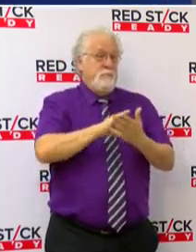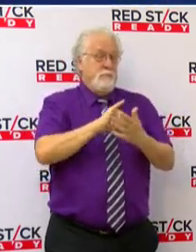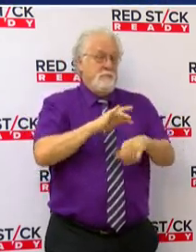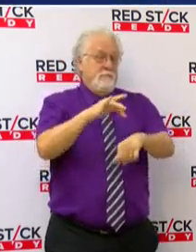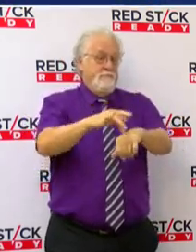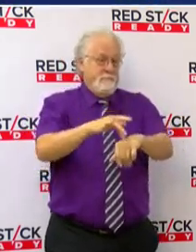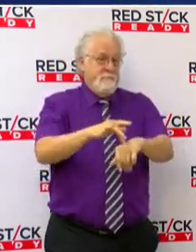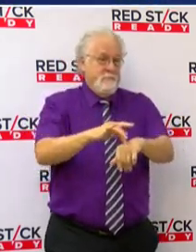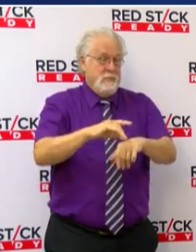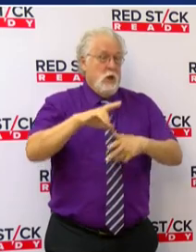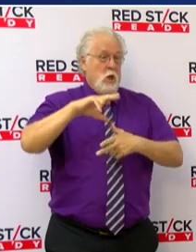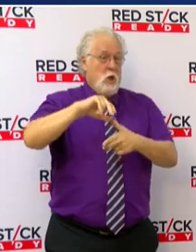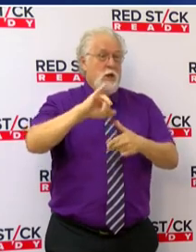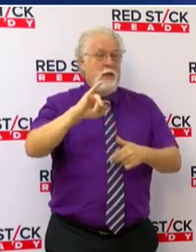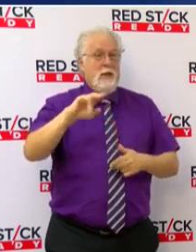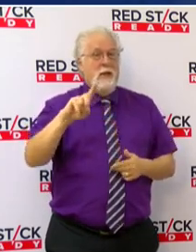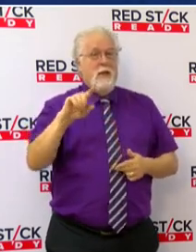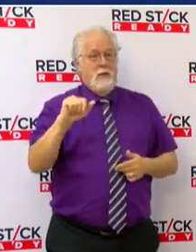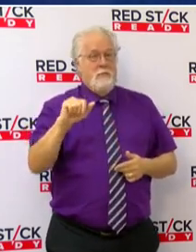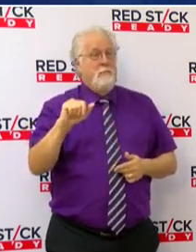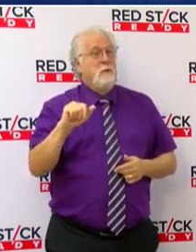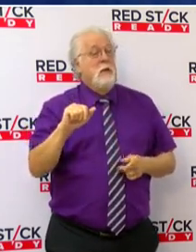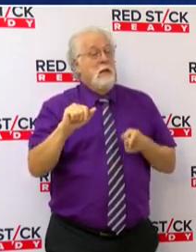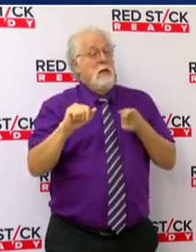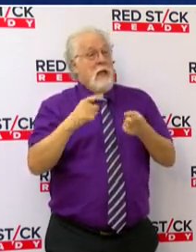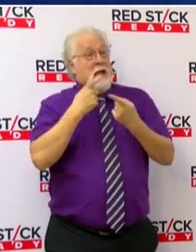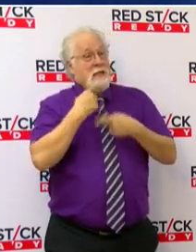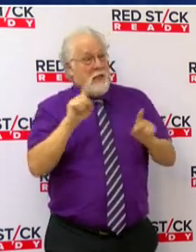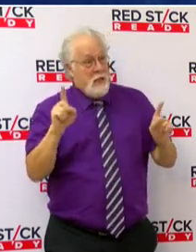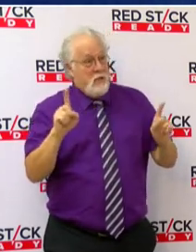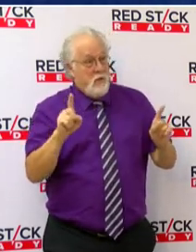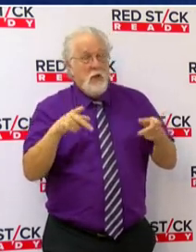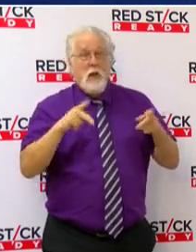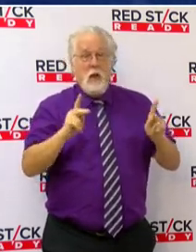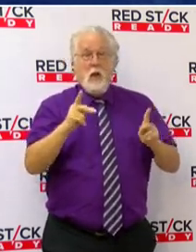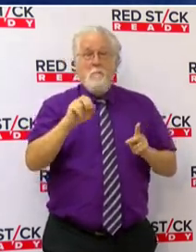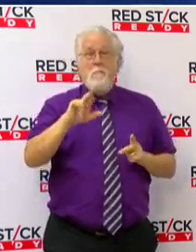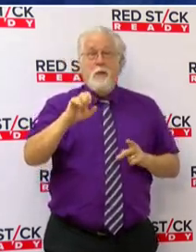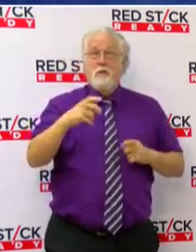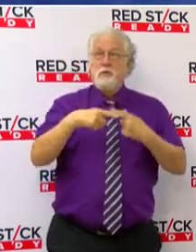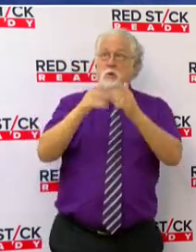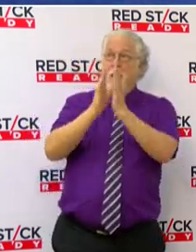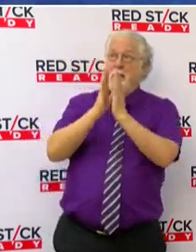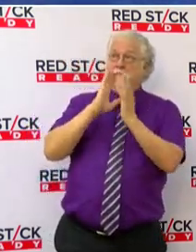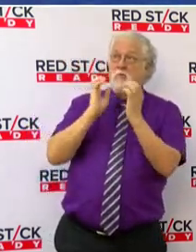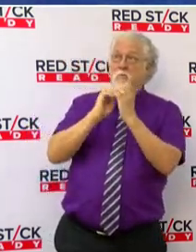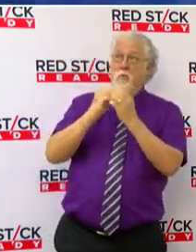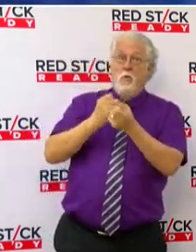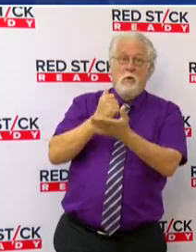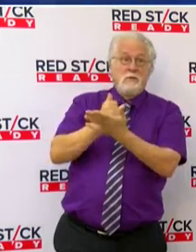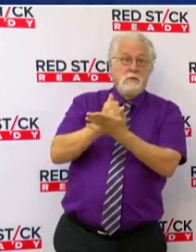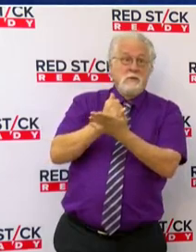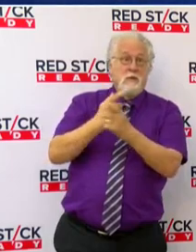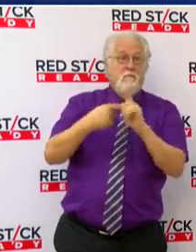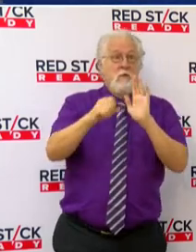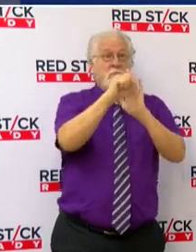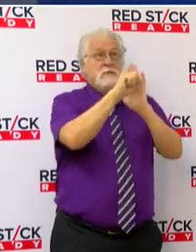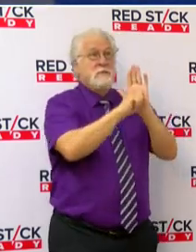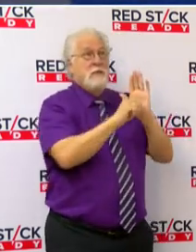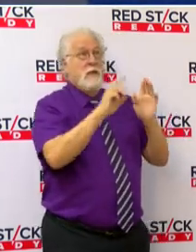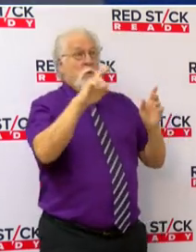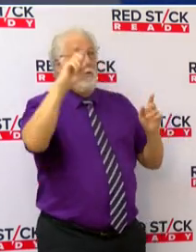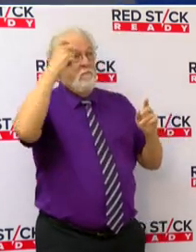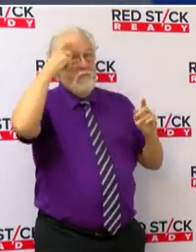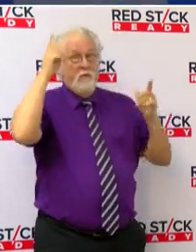arrival of Hurricane Ida. This declaration allows our parish to request additional assistance from state or federal